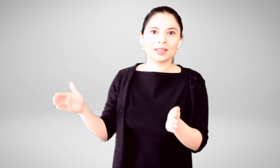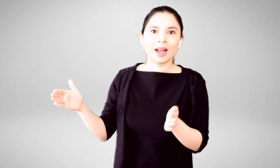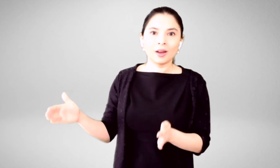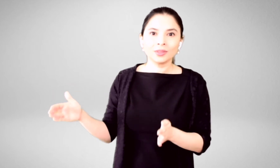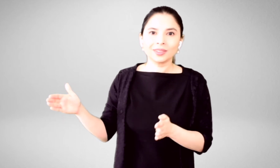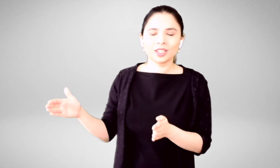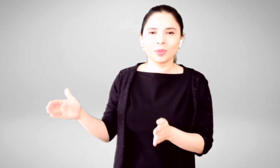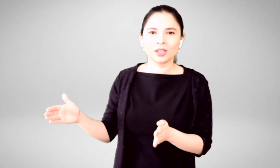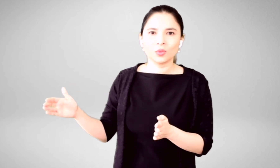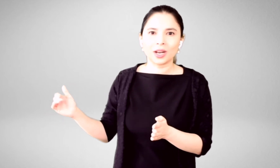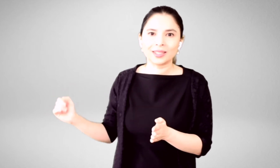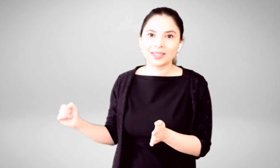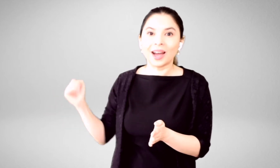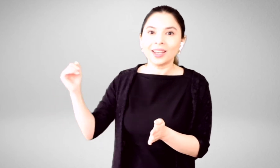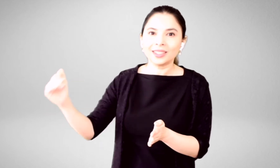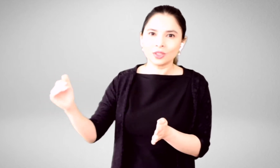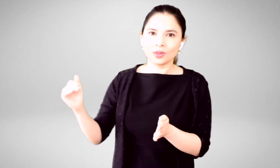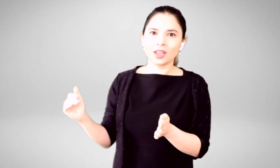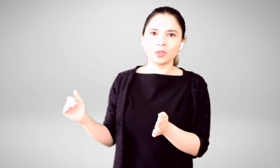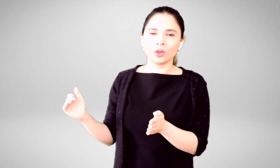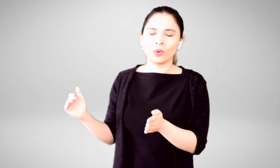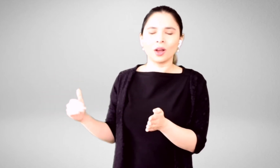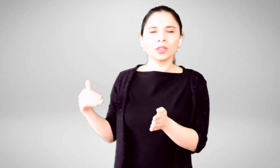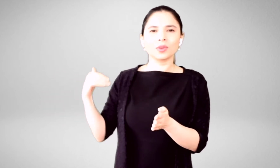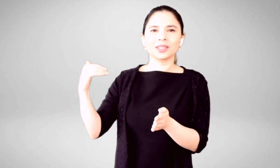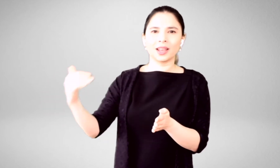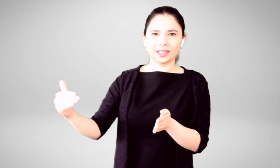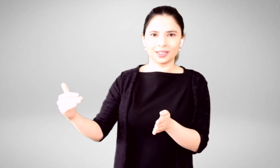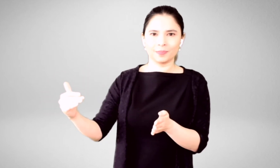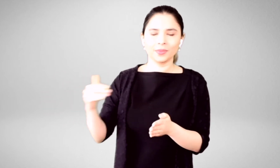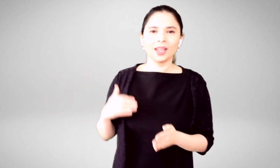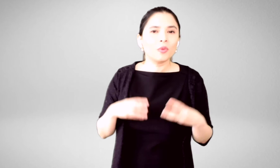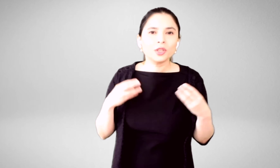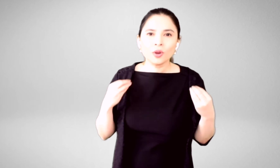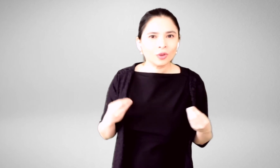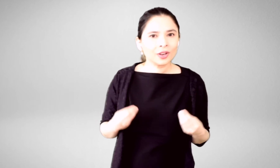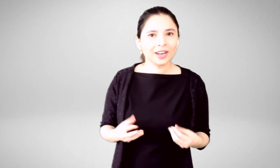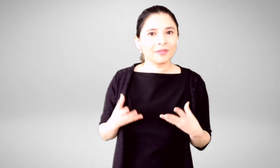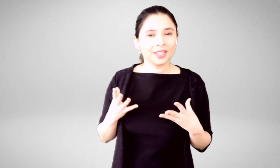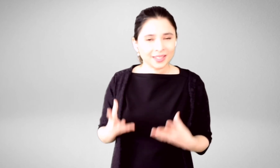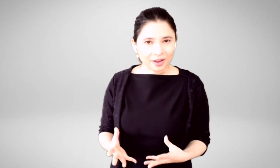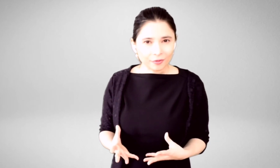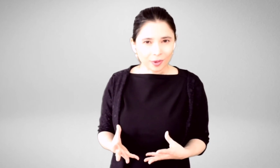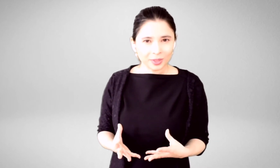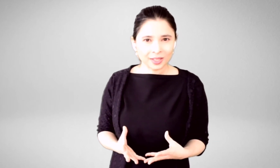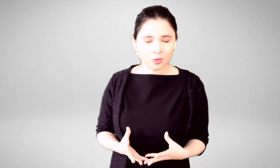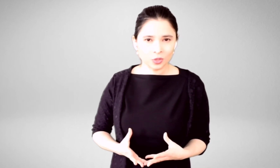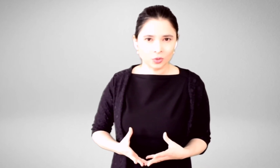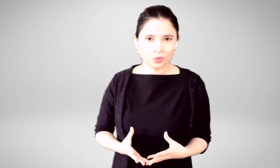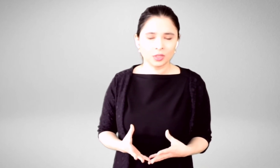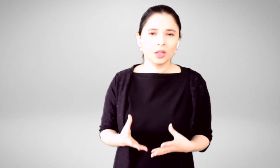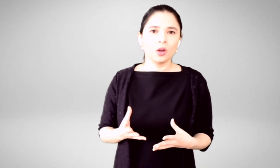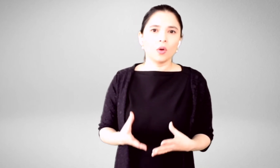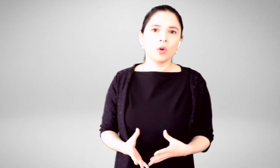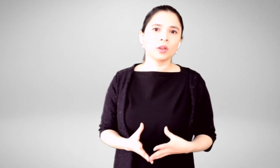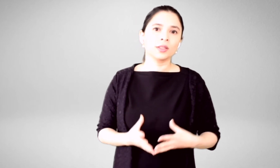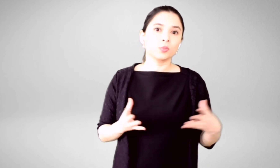is how the taxpayers were assigned into the MTO, how they were selected. Well, we no longer have the exact formula that was used, or the